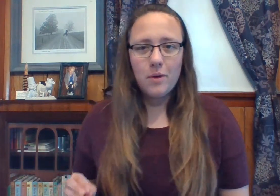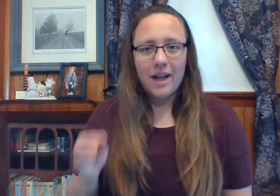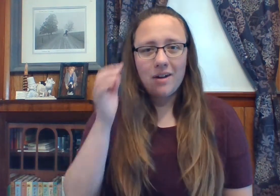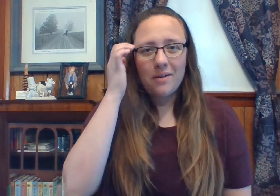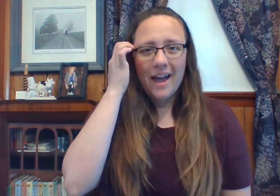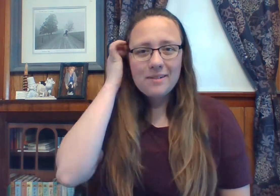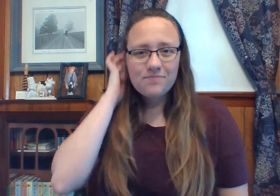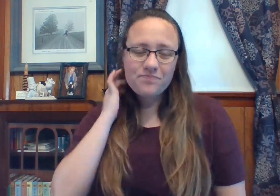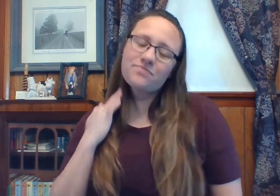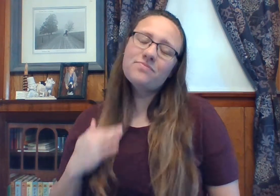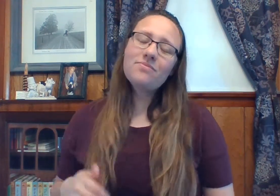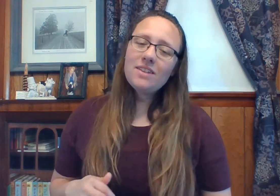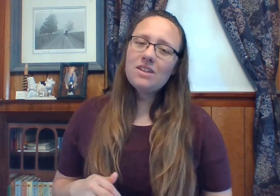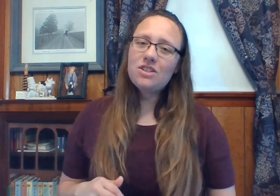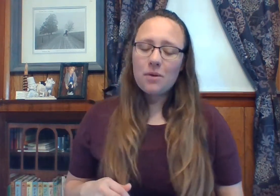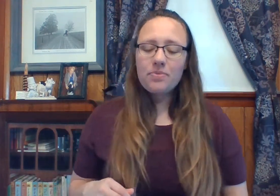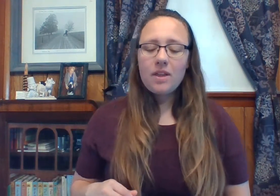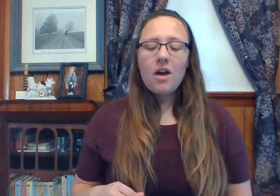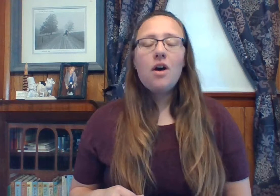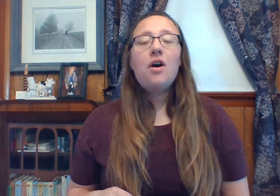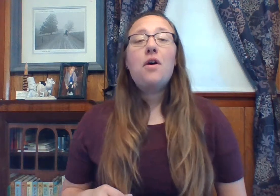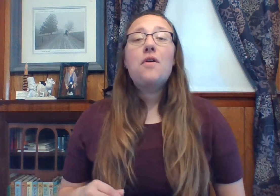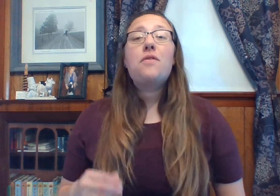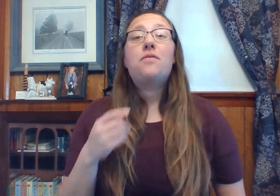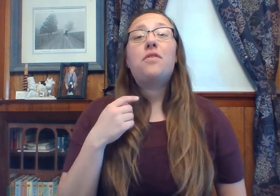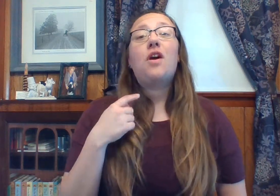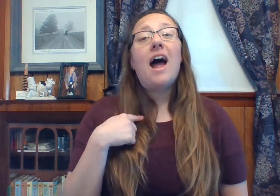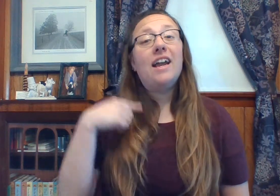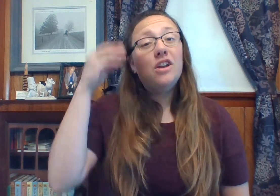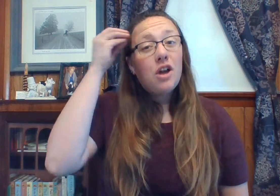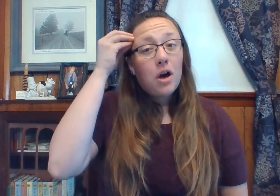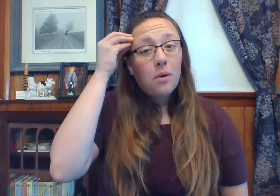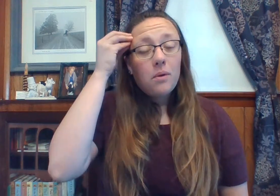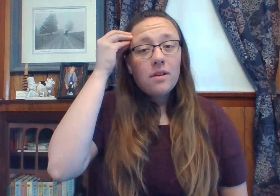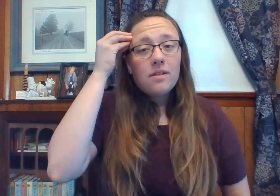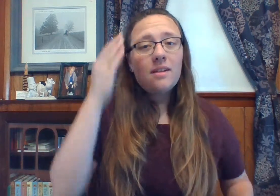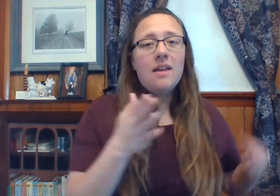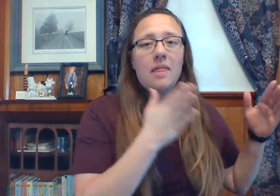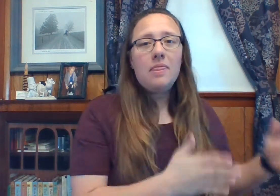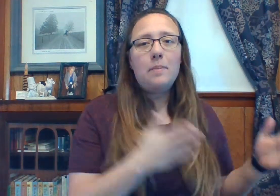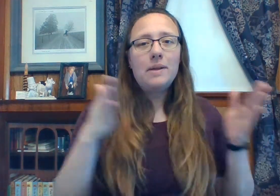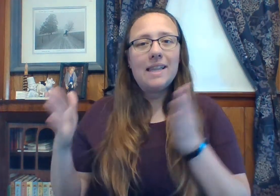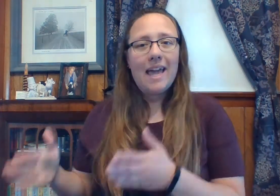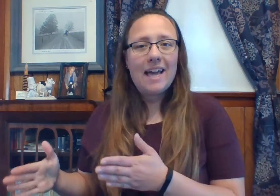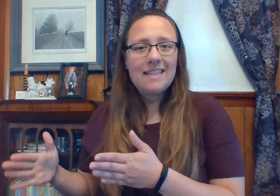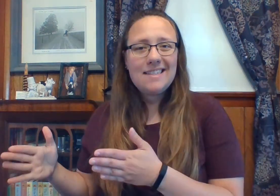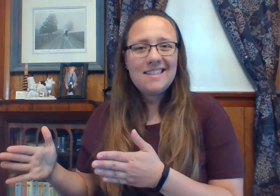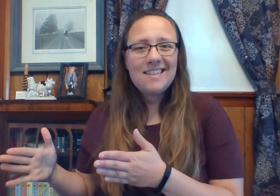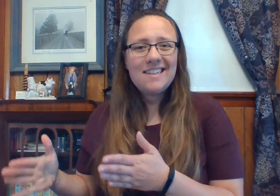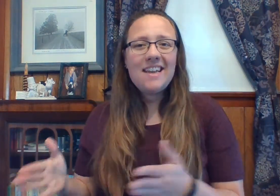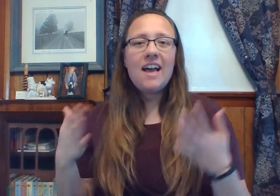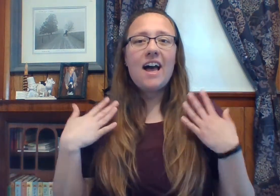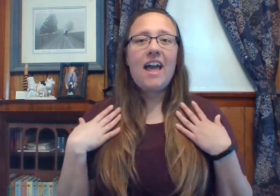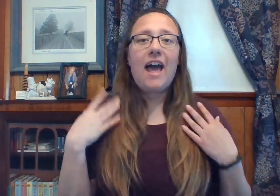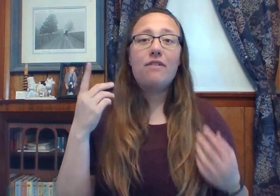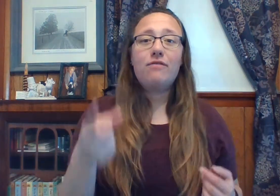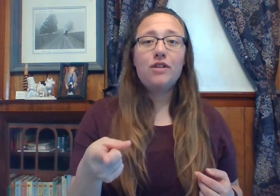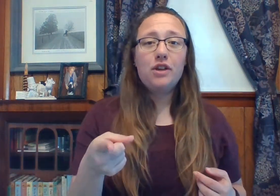quick. Okay. So for I know the plans I have for